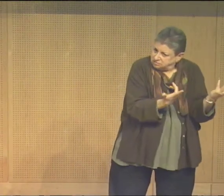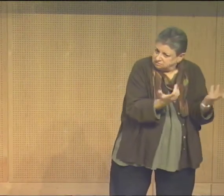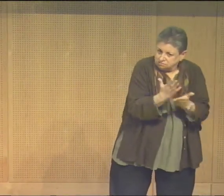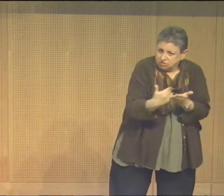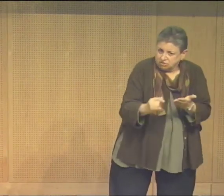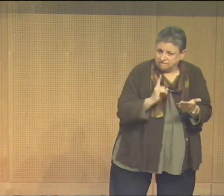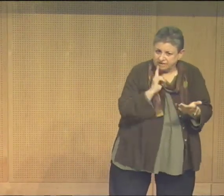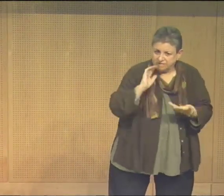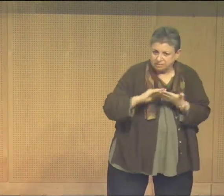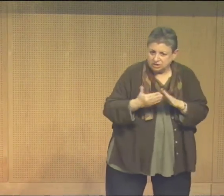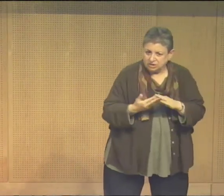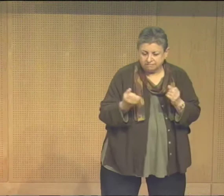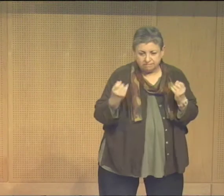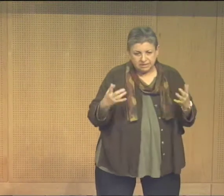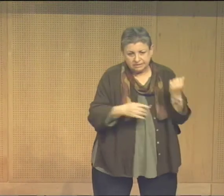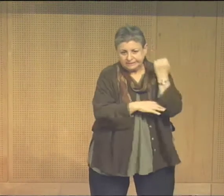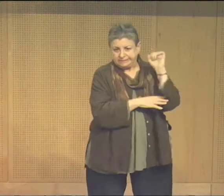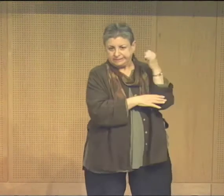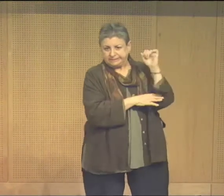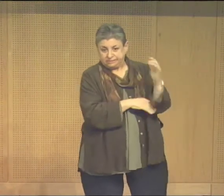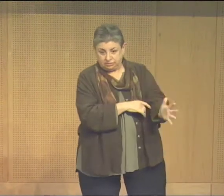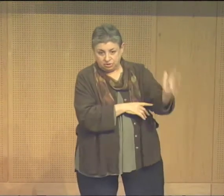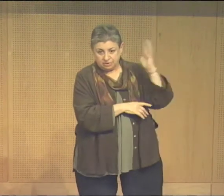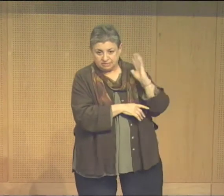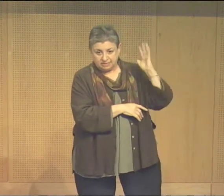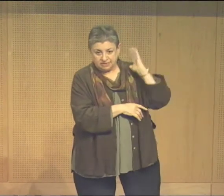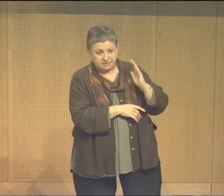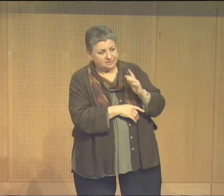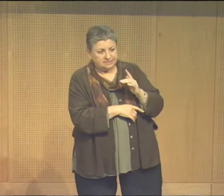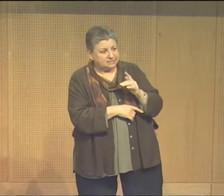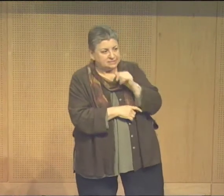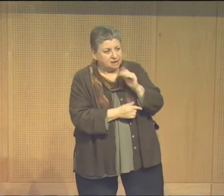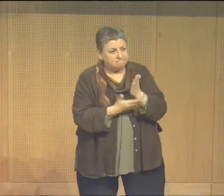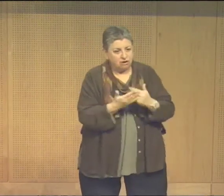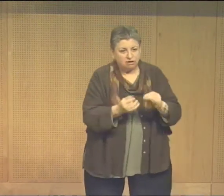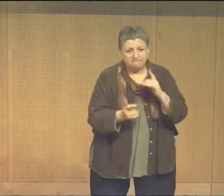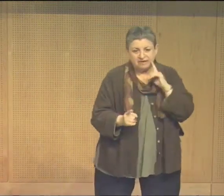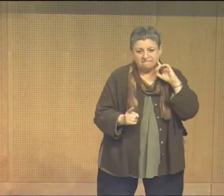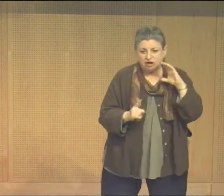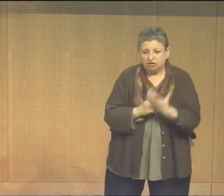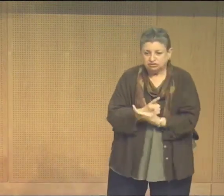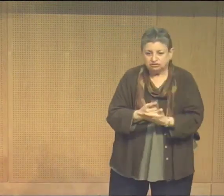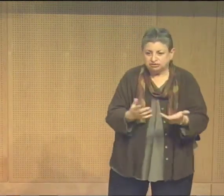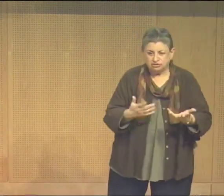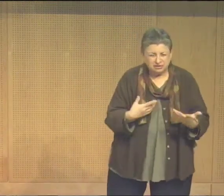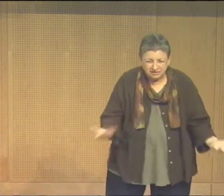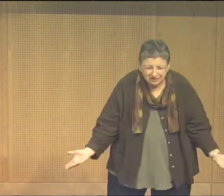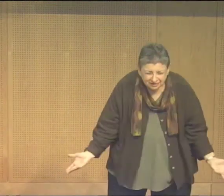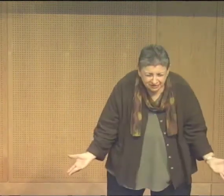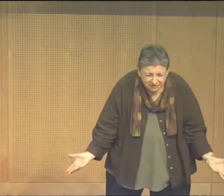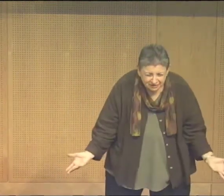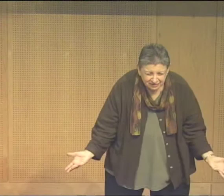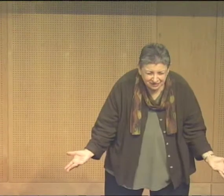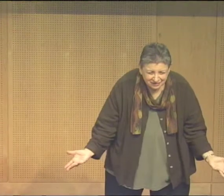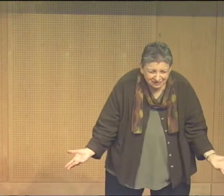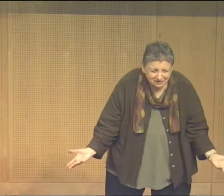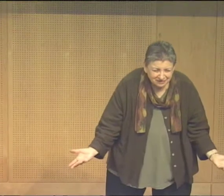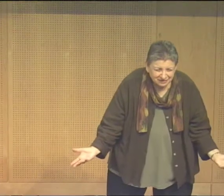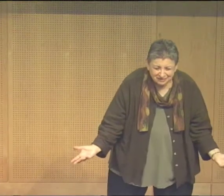in the new terminology. Because CODAs are part of the deaf community. But they haven't been necessarily considered part of